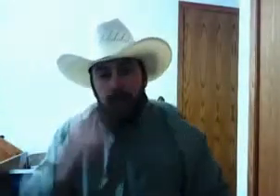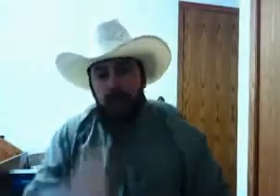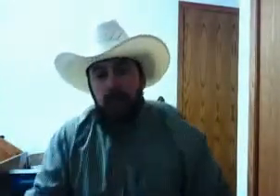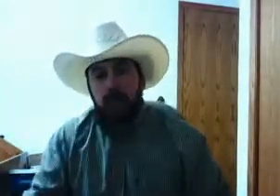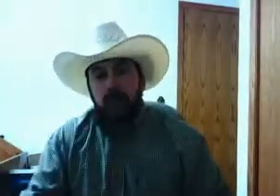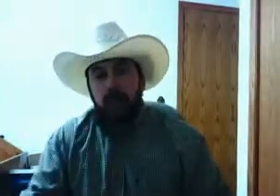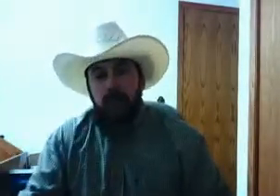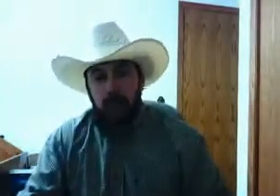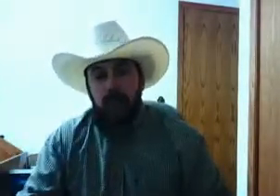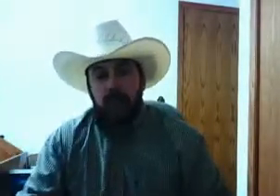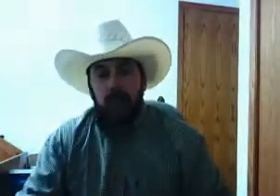Yes sir buddy.